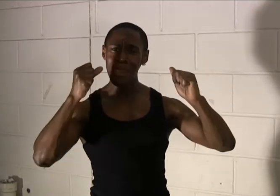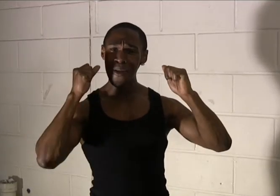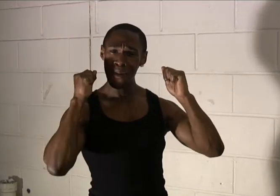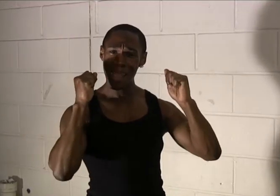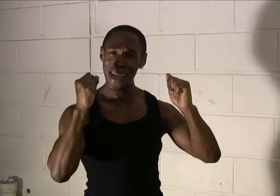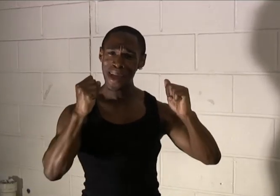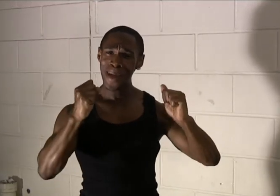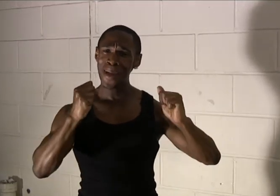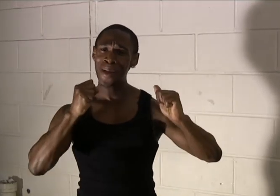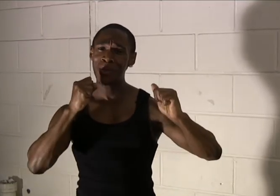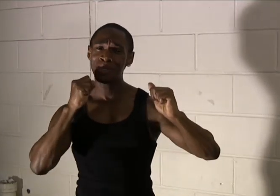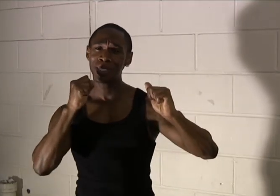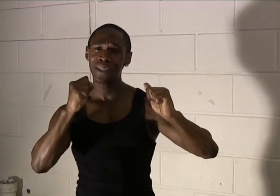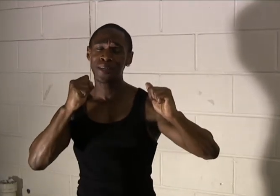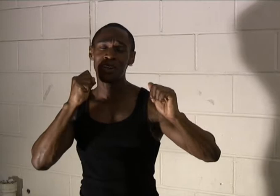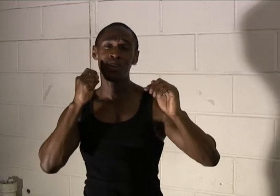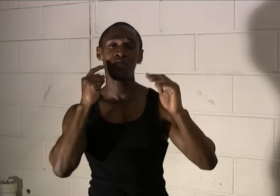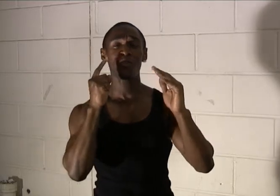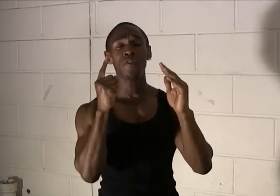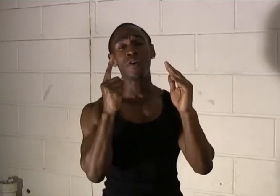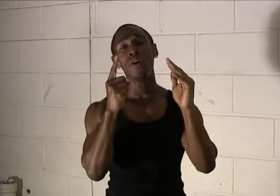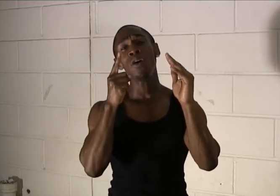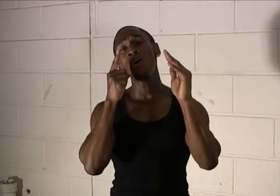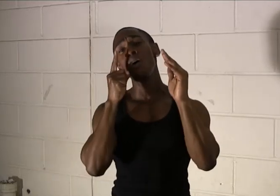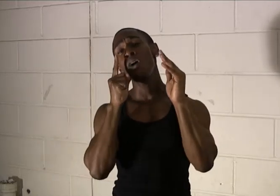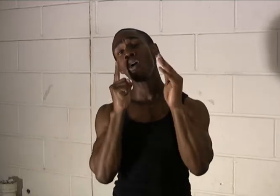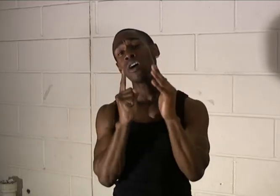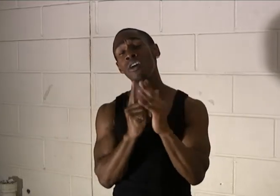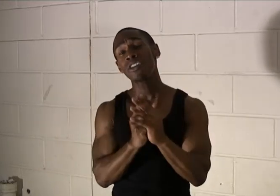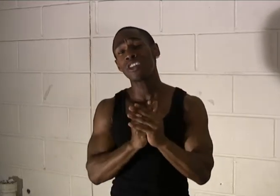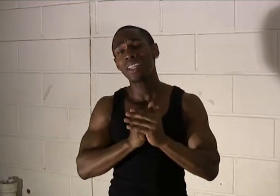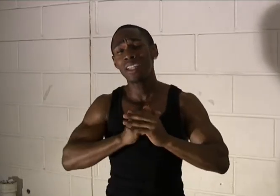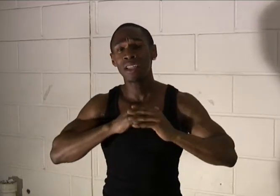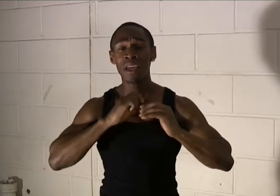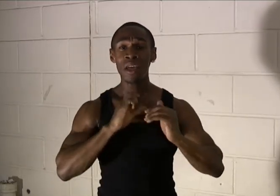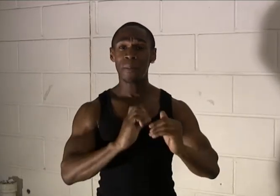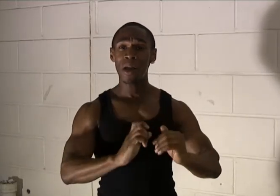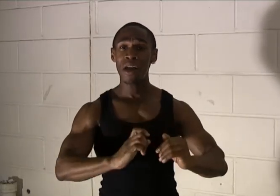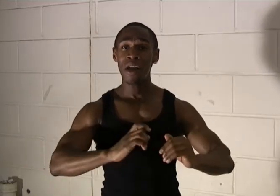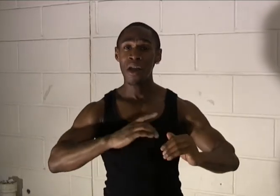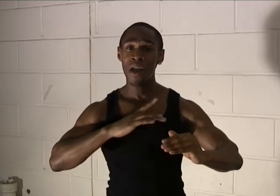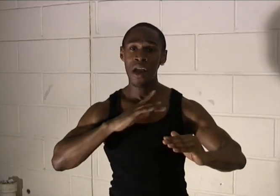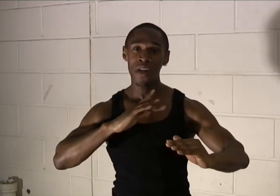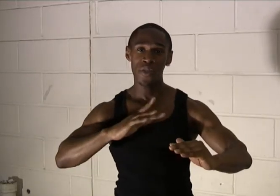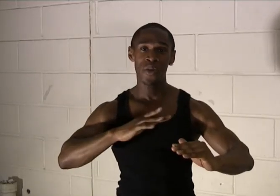Round yon virgin, mother